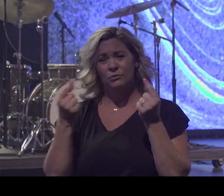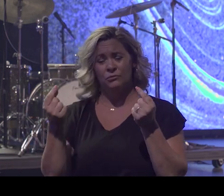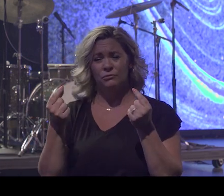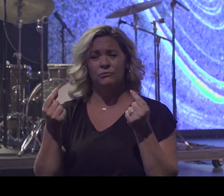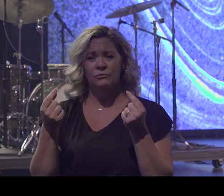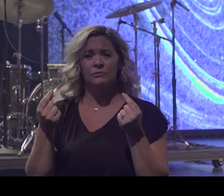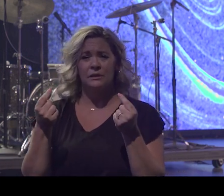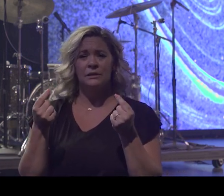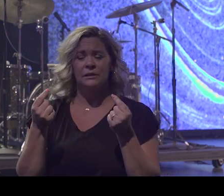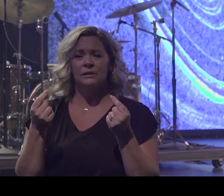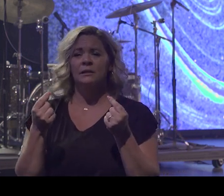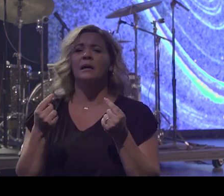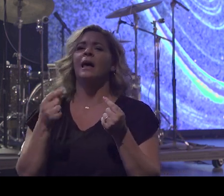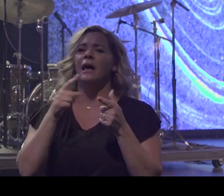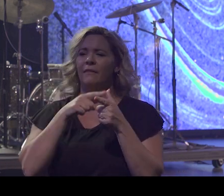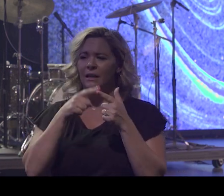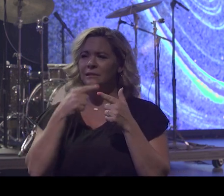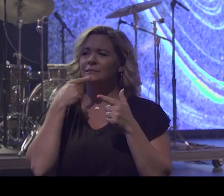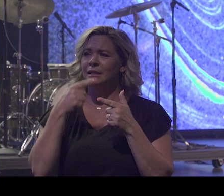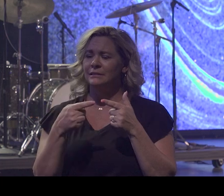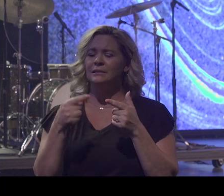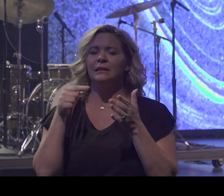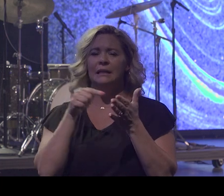said, it is finished.